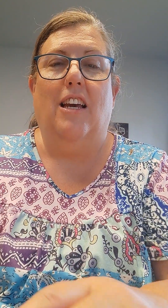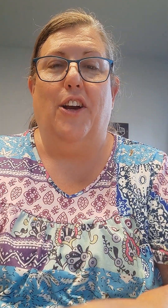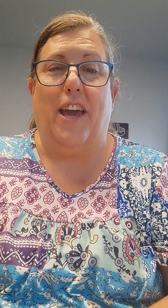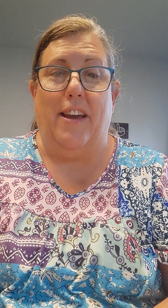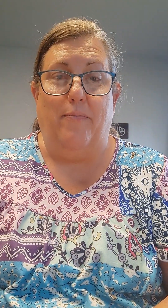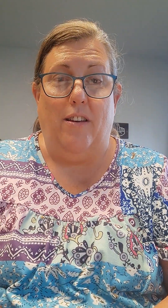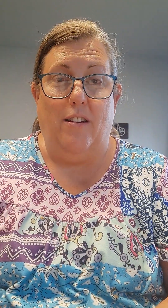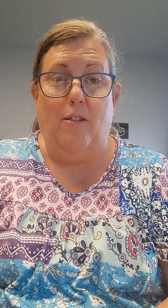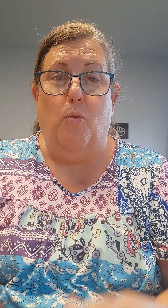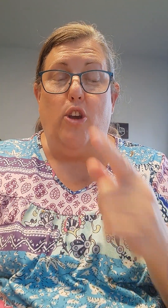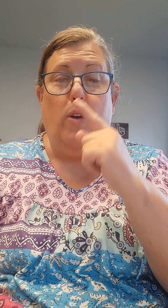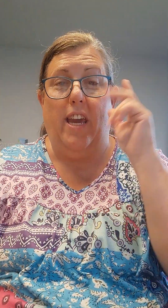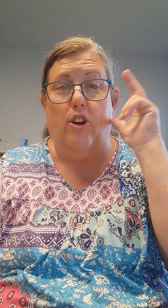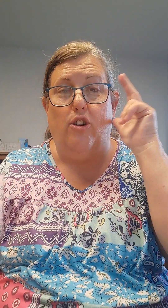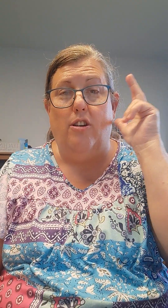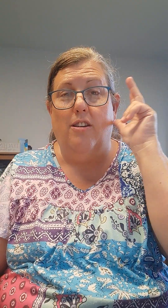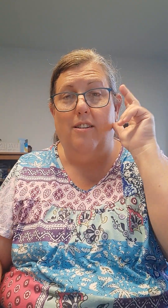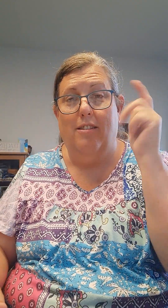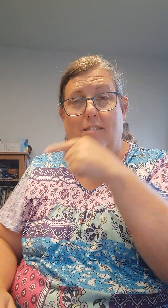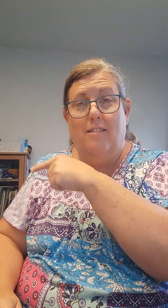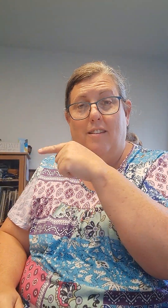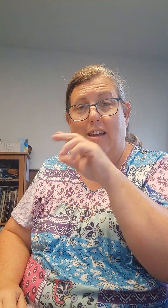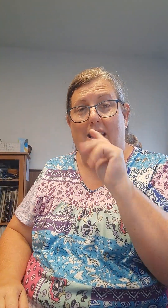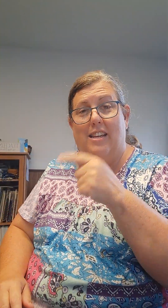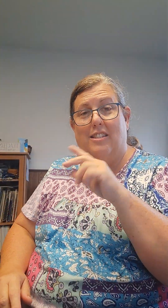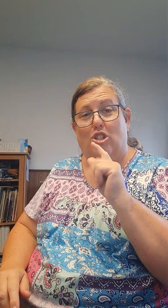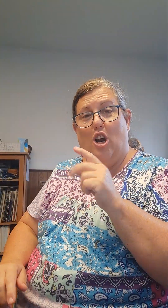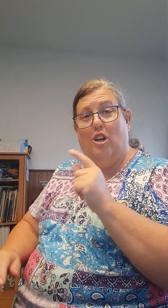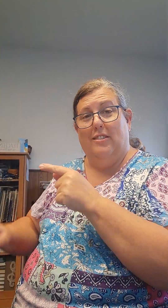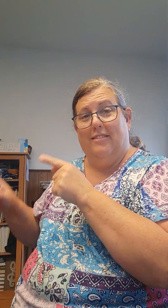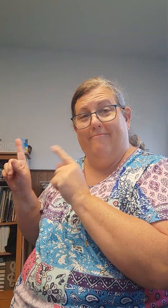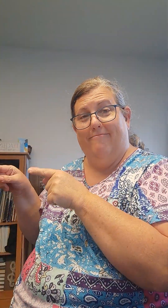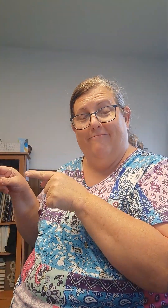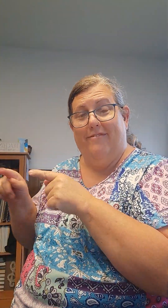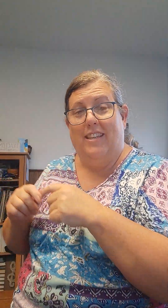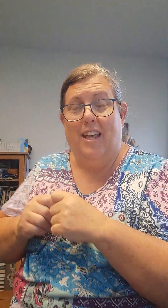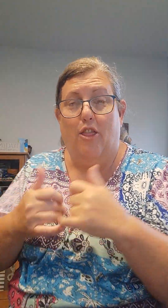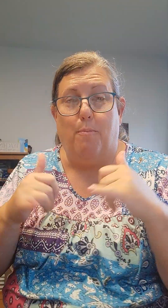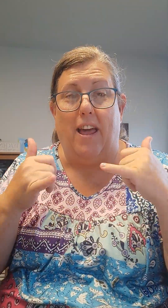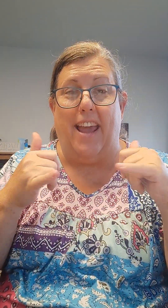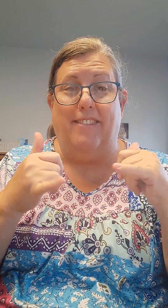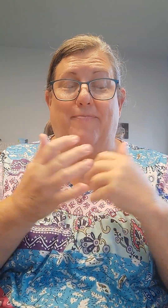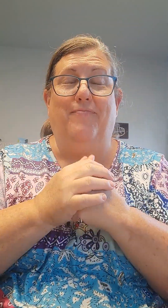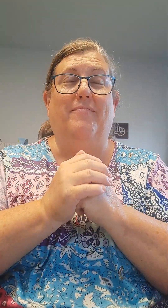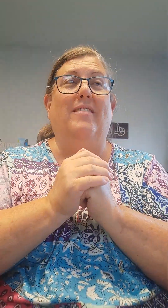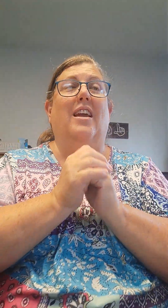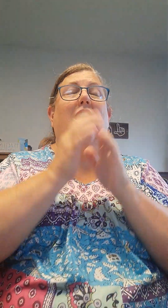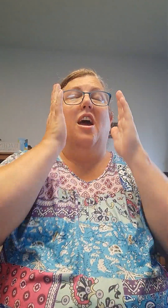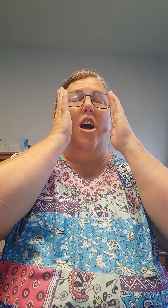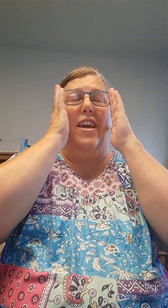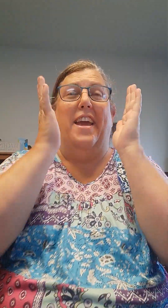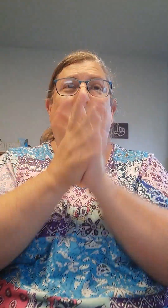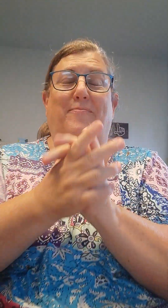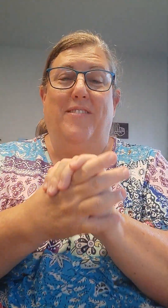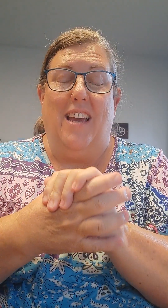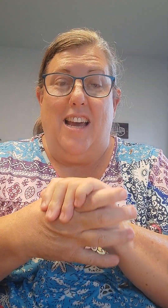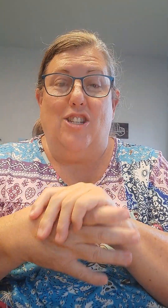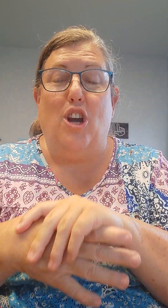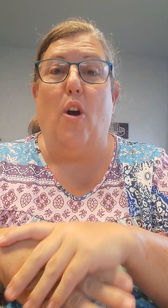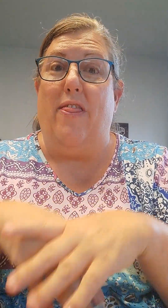okay. What you hear is the dogs. They're playing. Okay. So, and